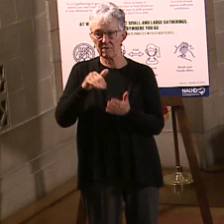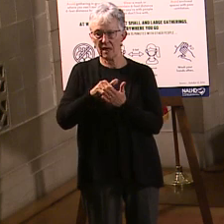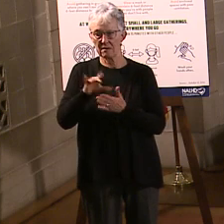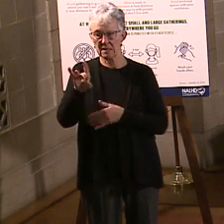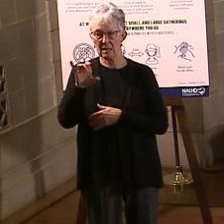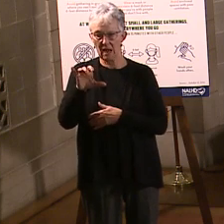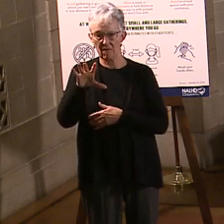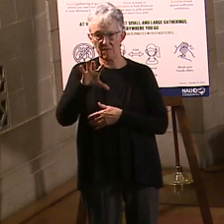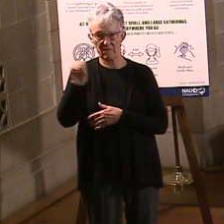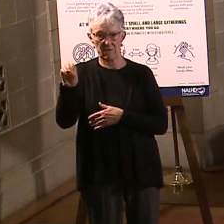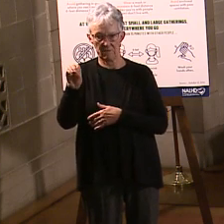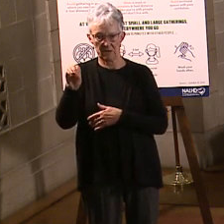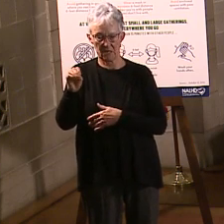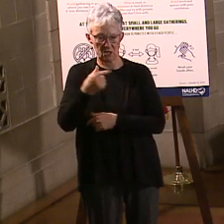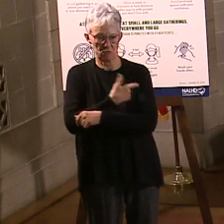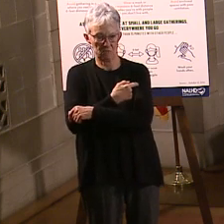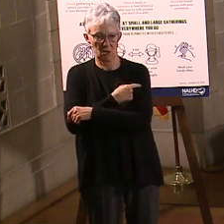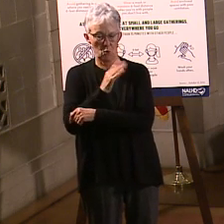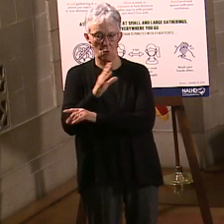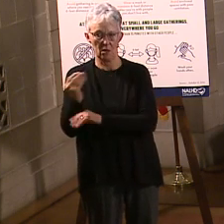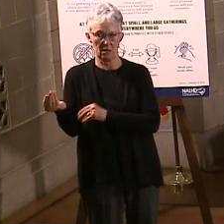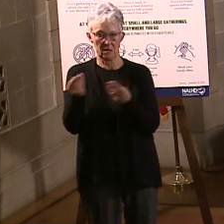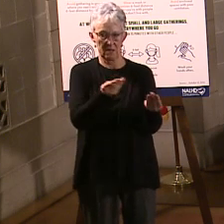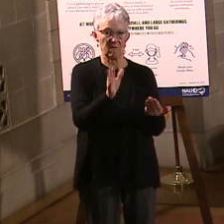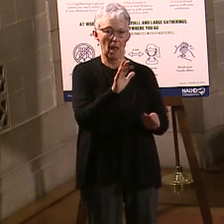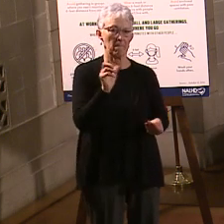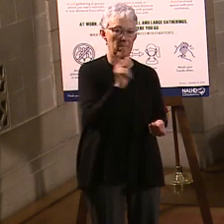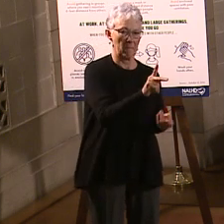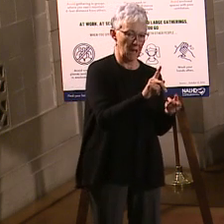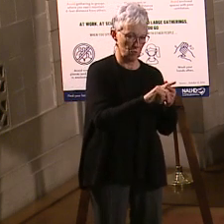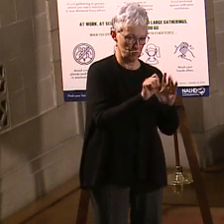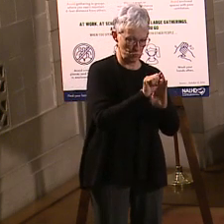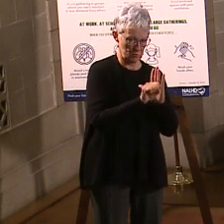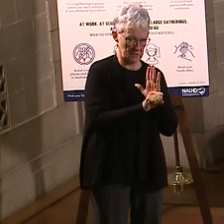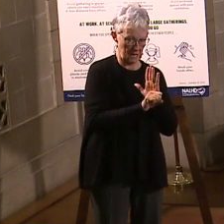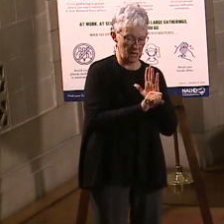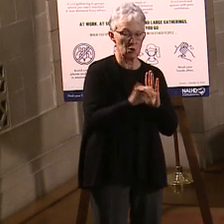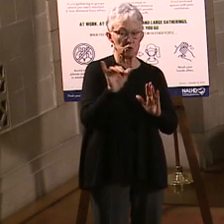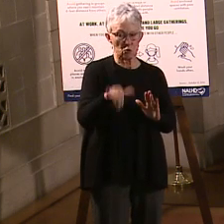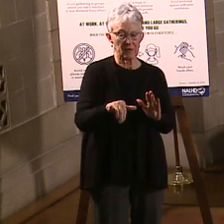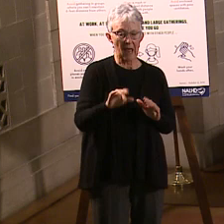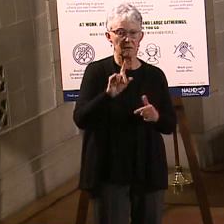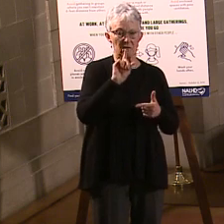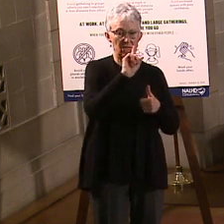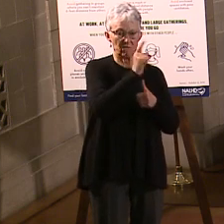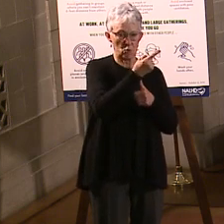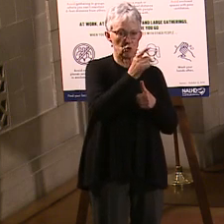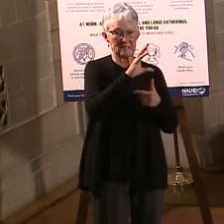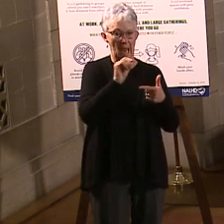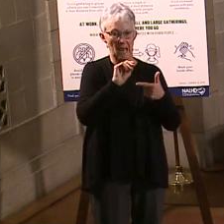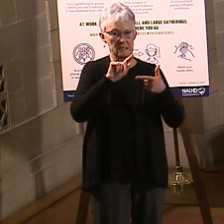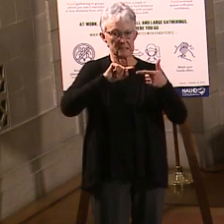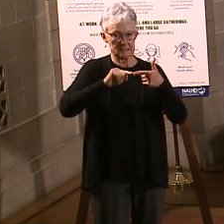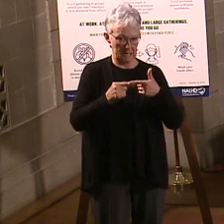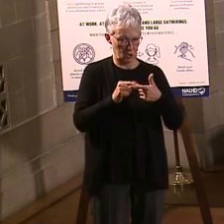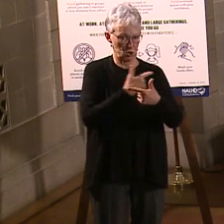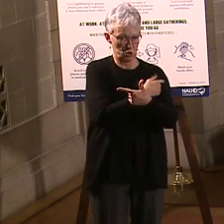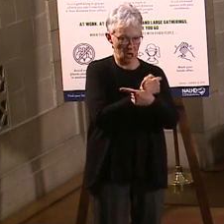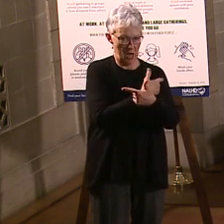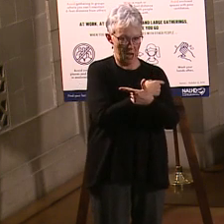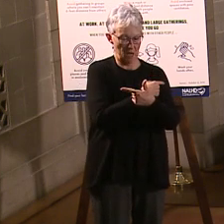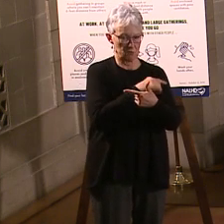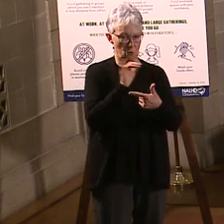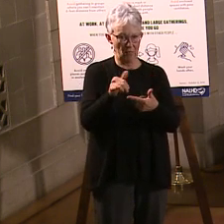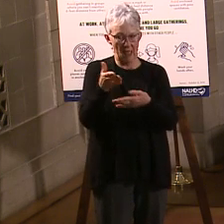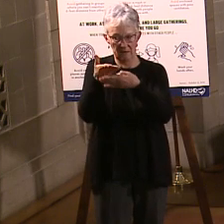doses back to the state. Now, the difference in that is those are first and second doses, so you'll want to split that in half for first doses of additional